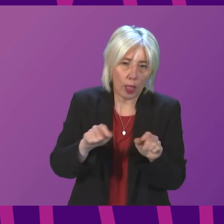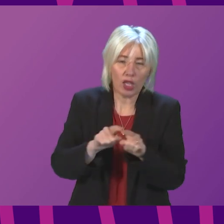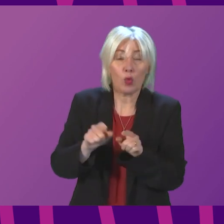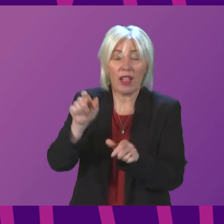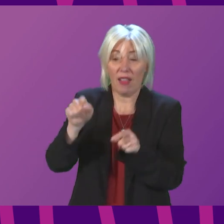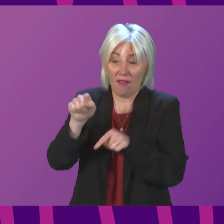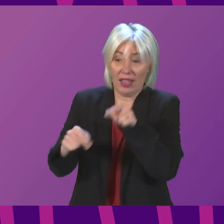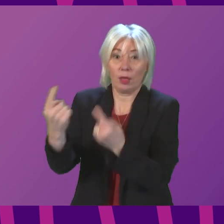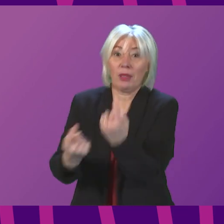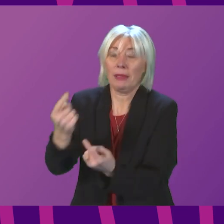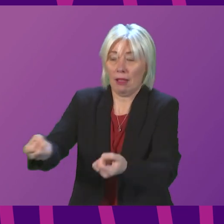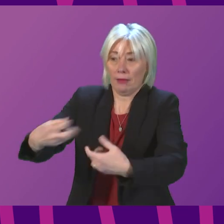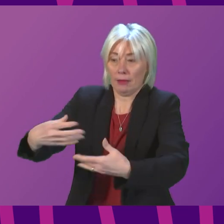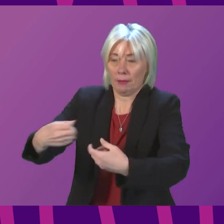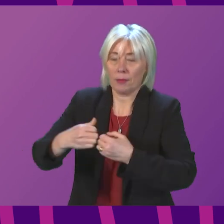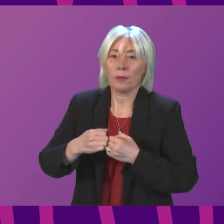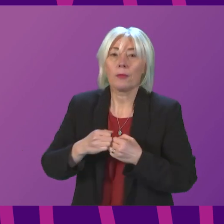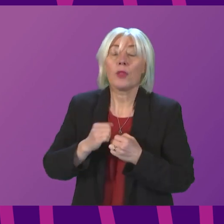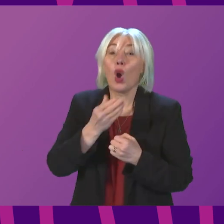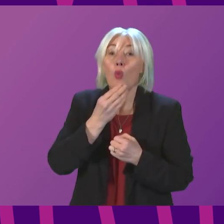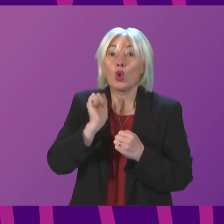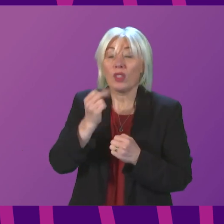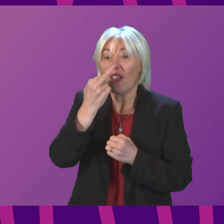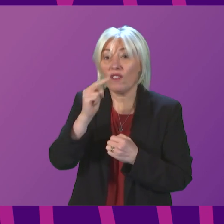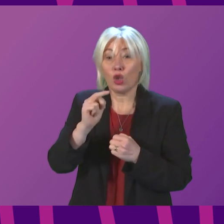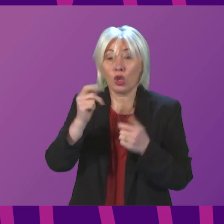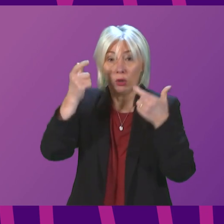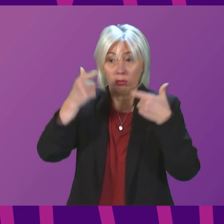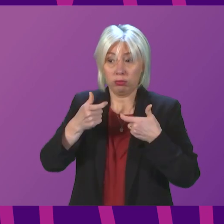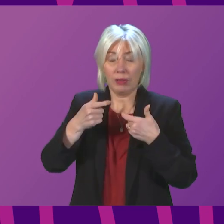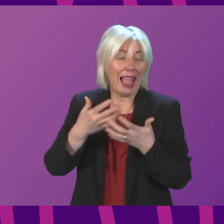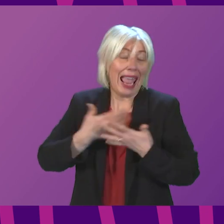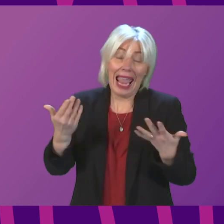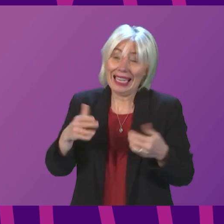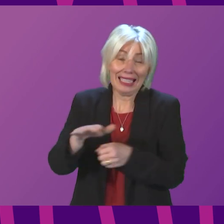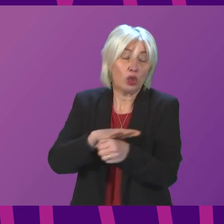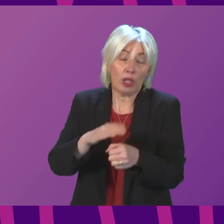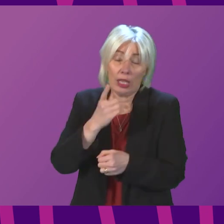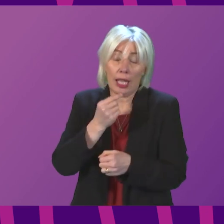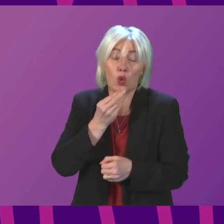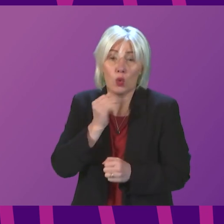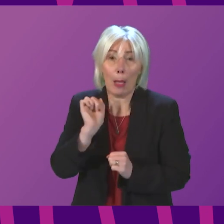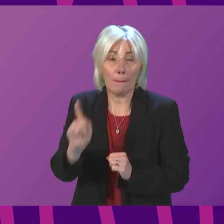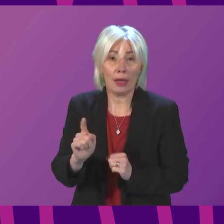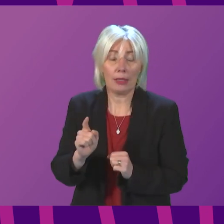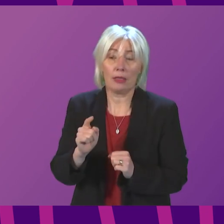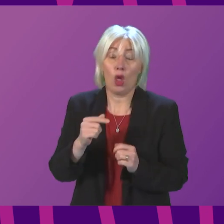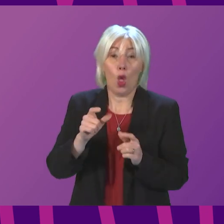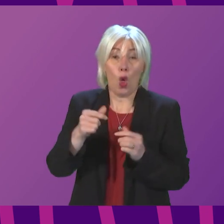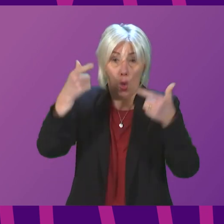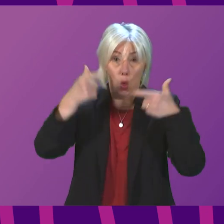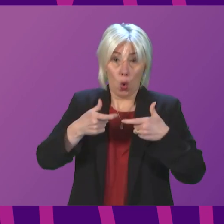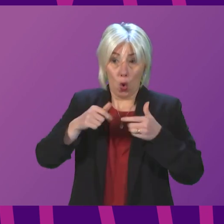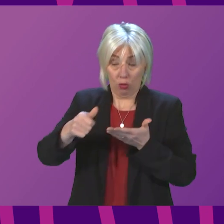Current legislation allows the virtual trial model to be used in any category of case, and while, as I said a moment ago, the court programme